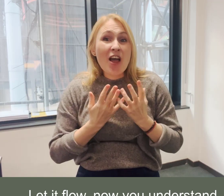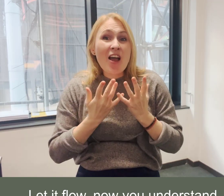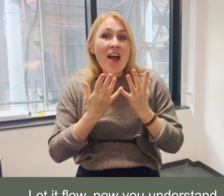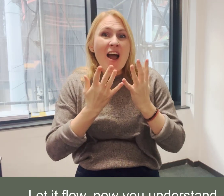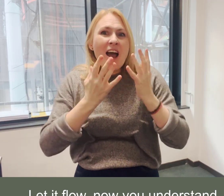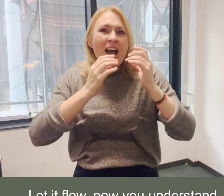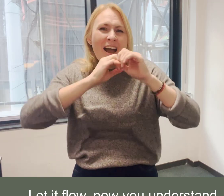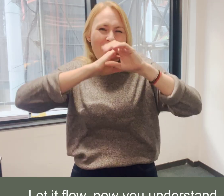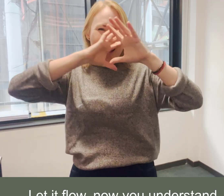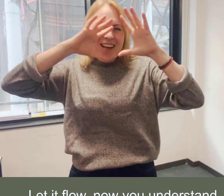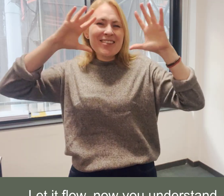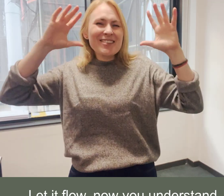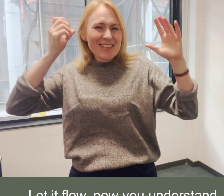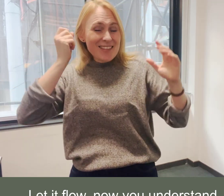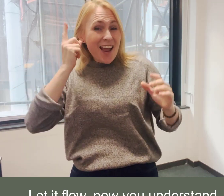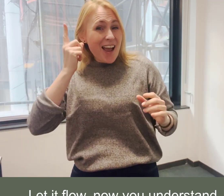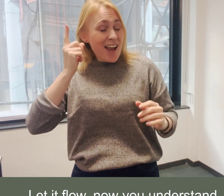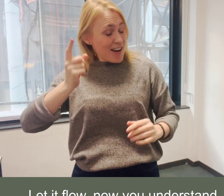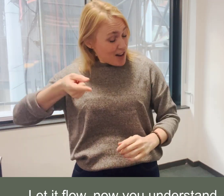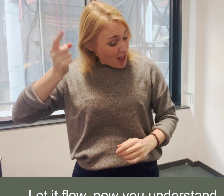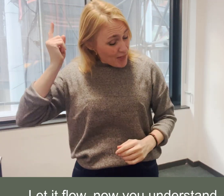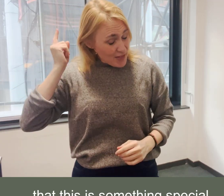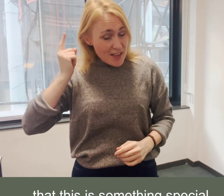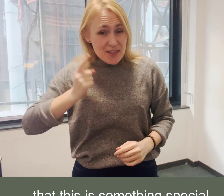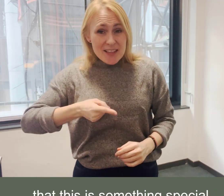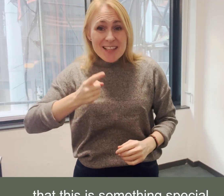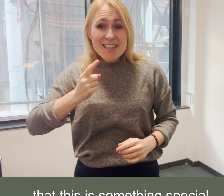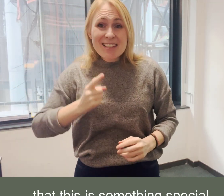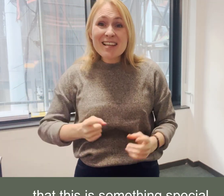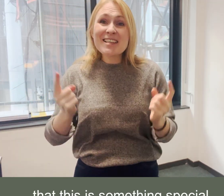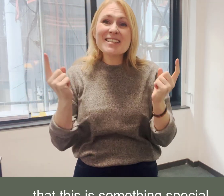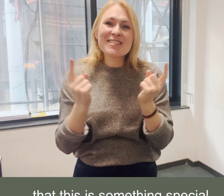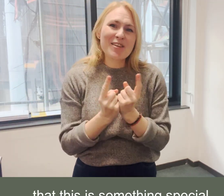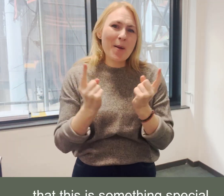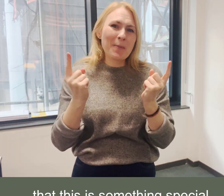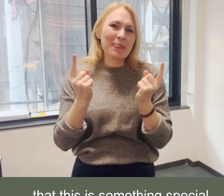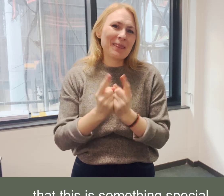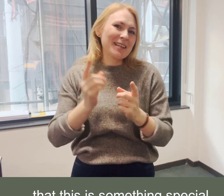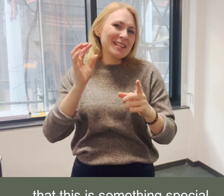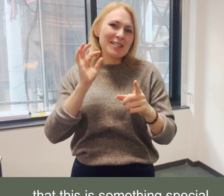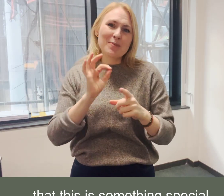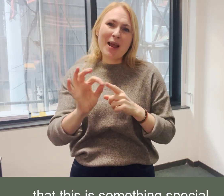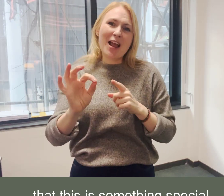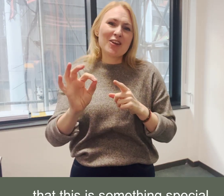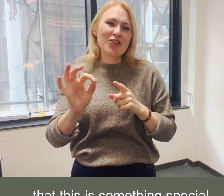now you understand That this is something special